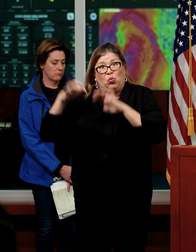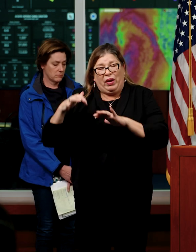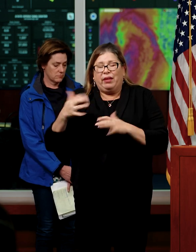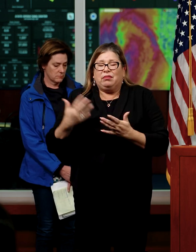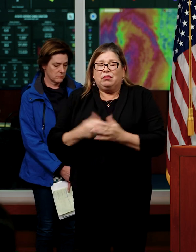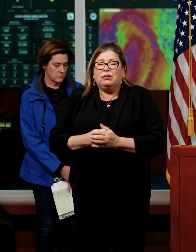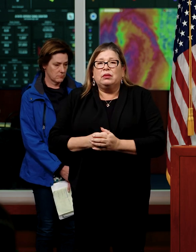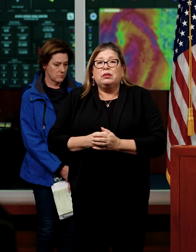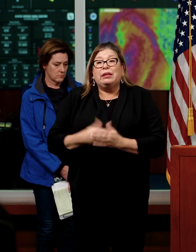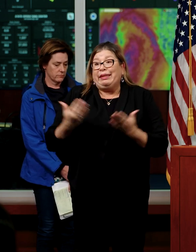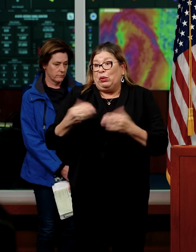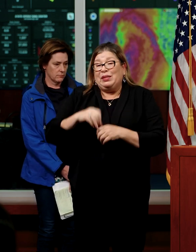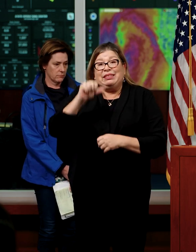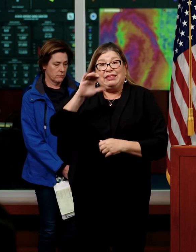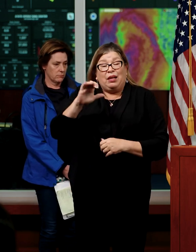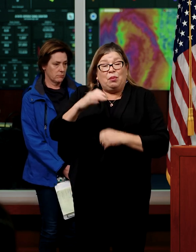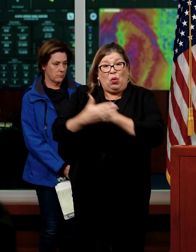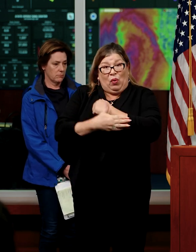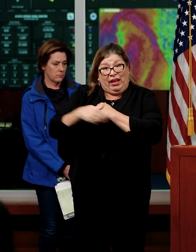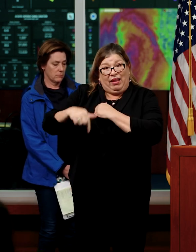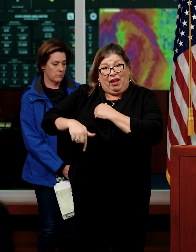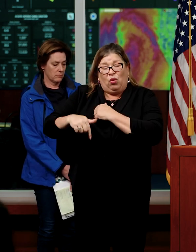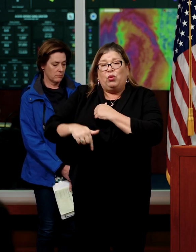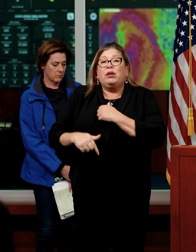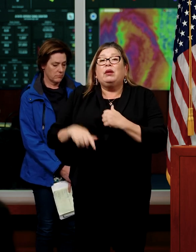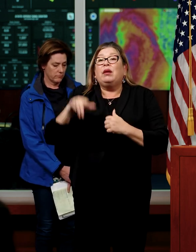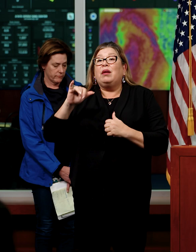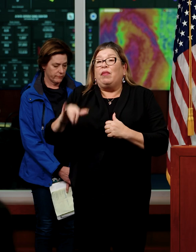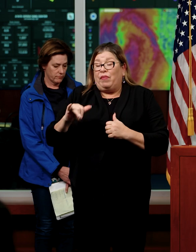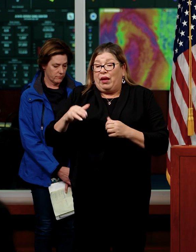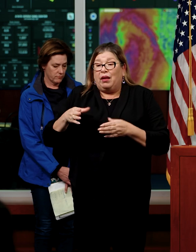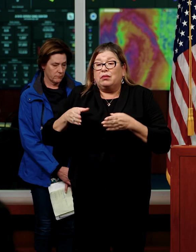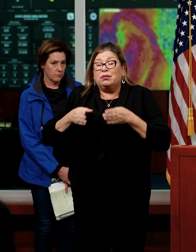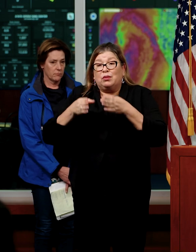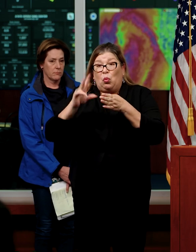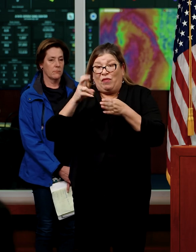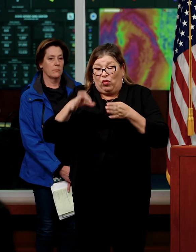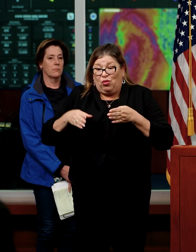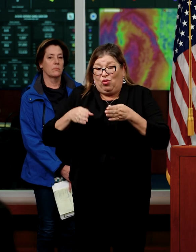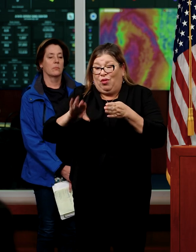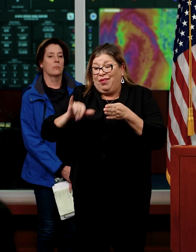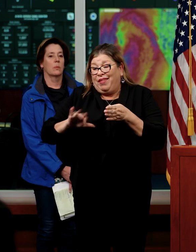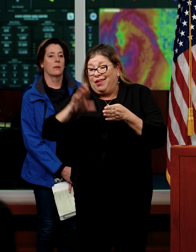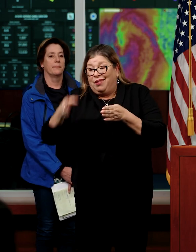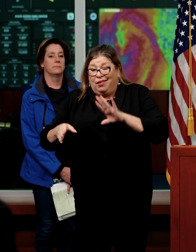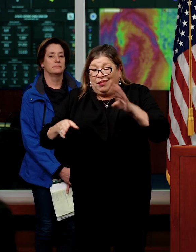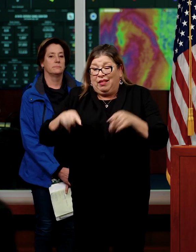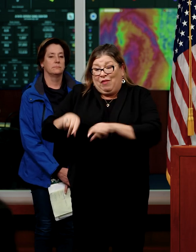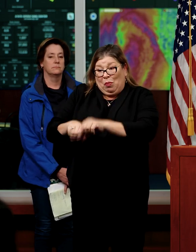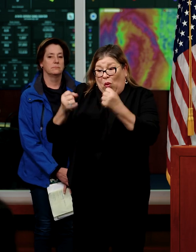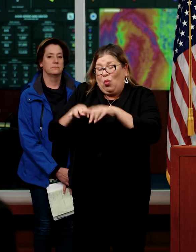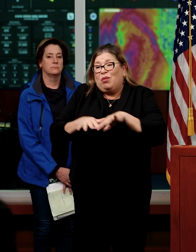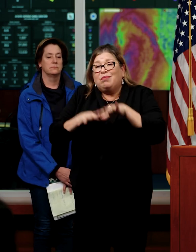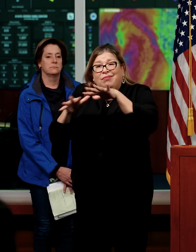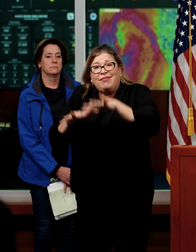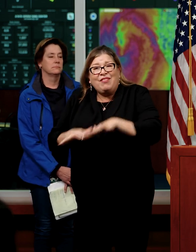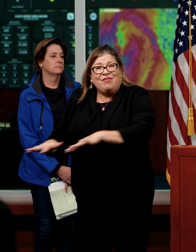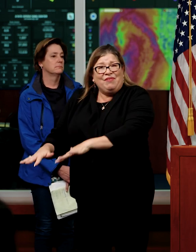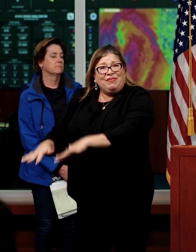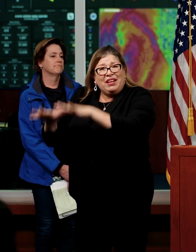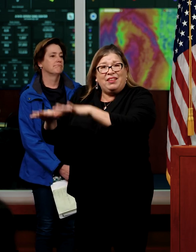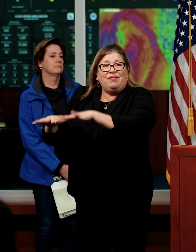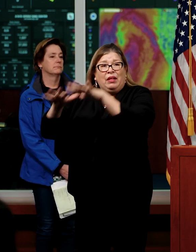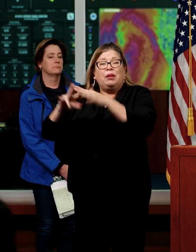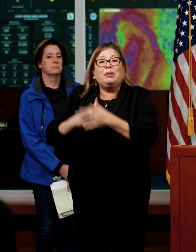Here in Sacramento County, the breaching of agricultural levees along the Consumnus River obviously created a major flooding challenge in the